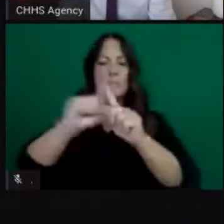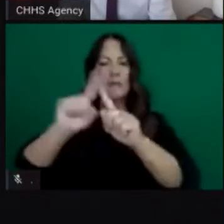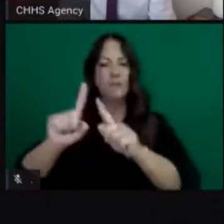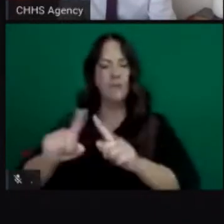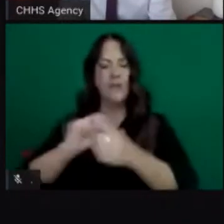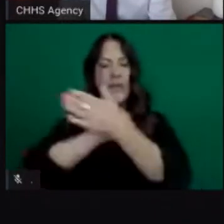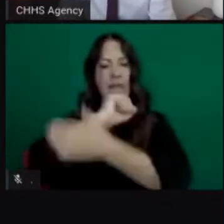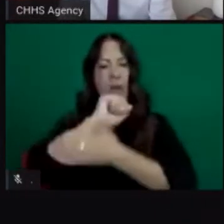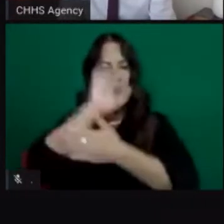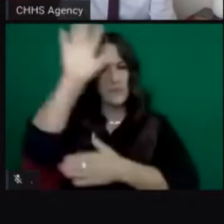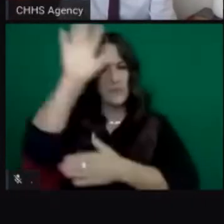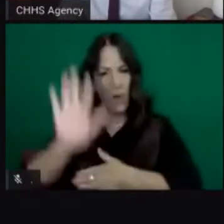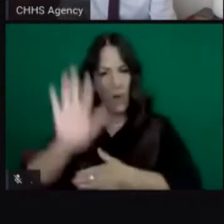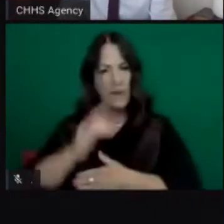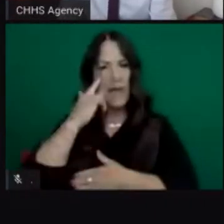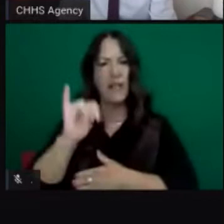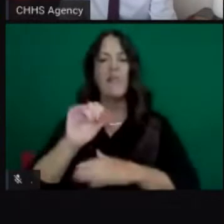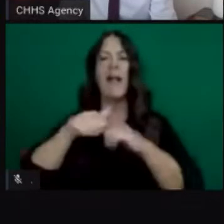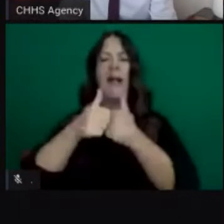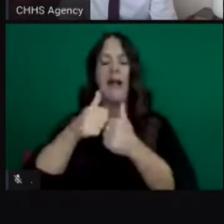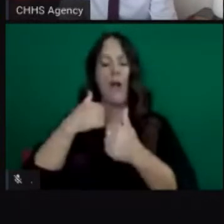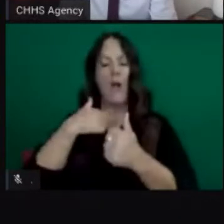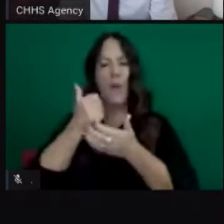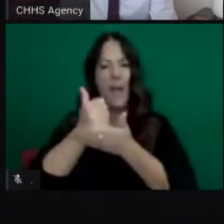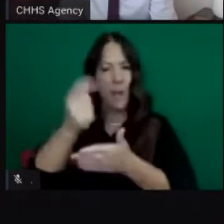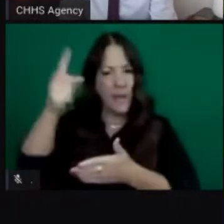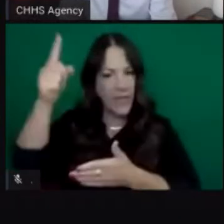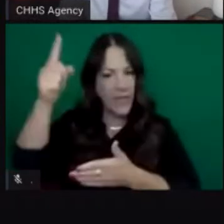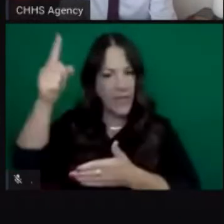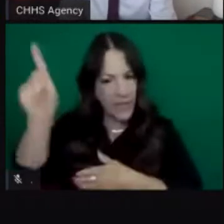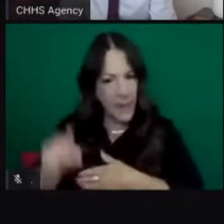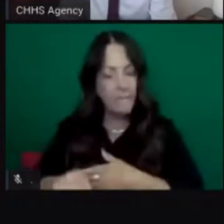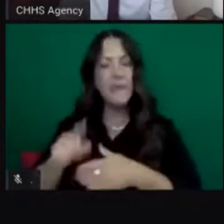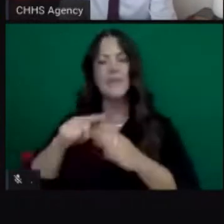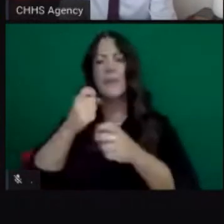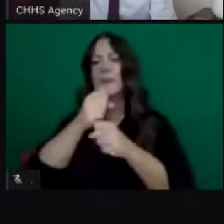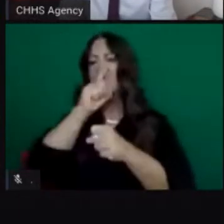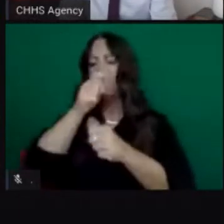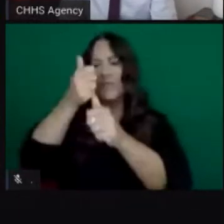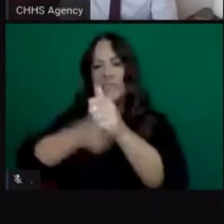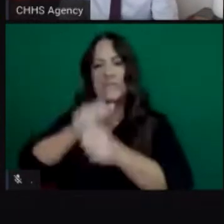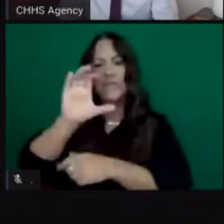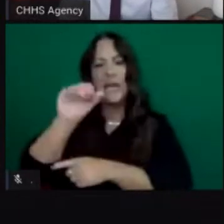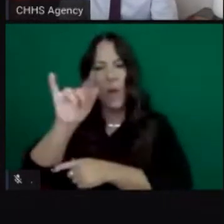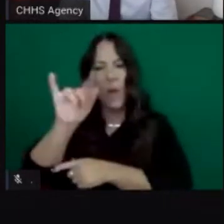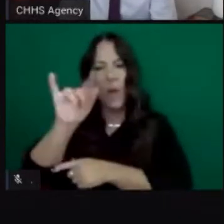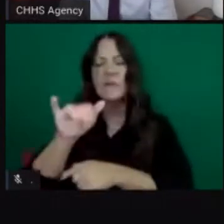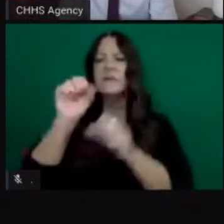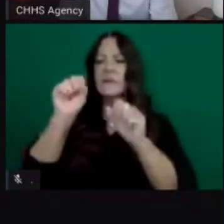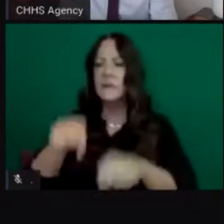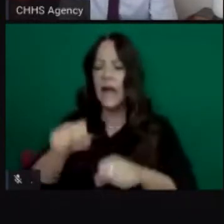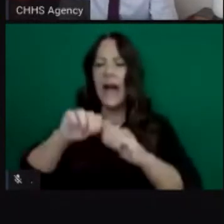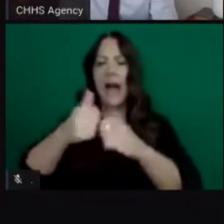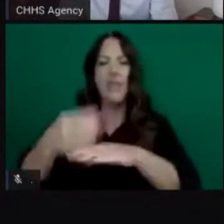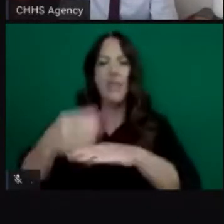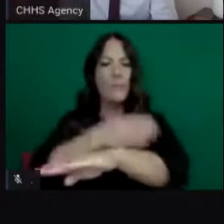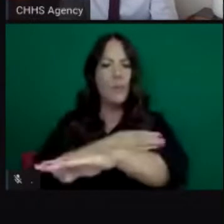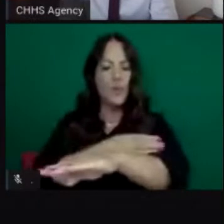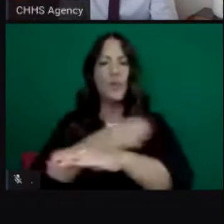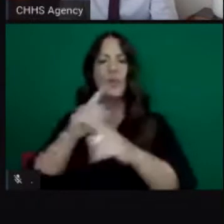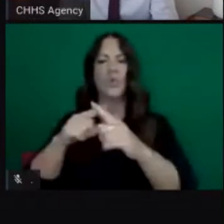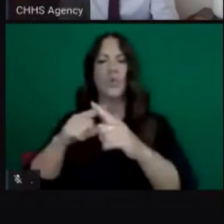about addressing health disparities to not just look at each county with their overall test positivity